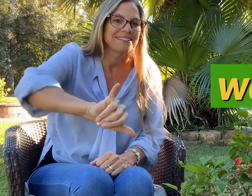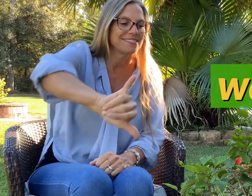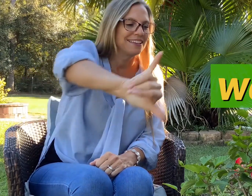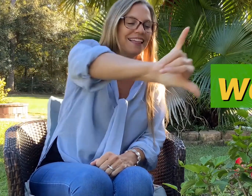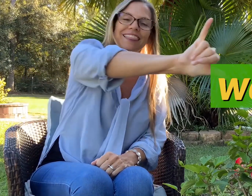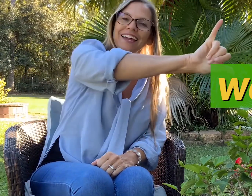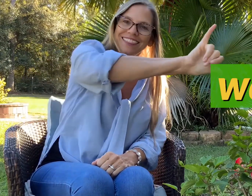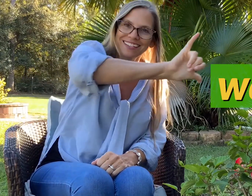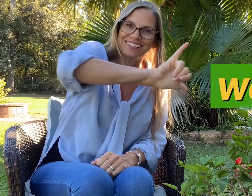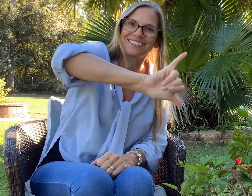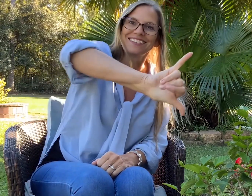like this.